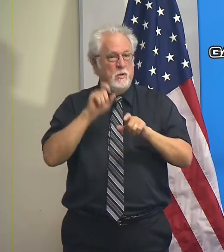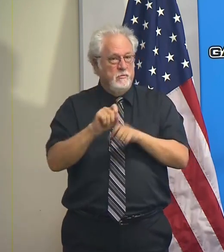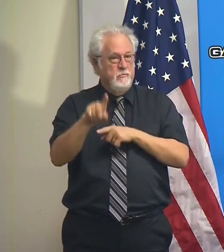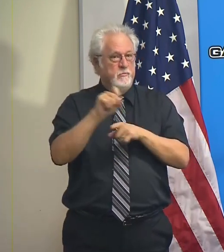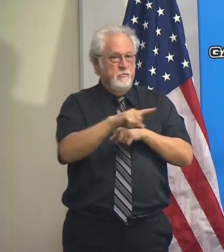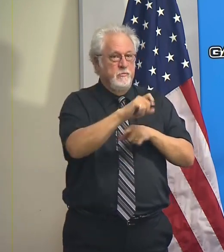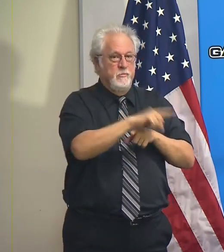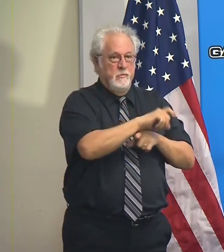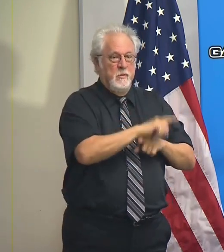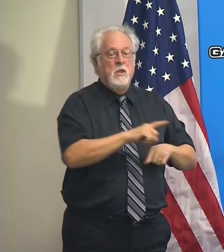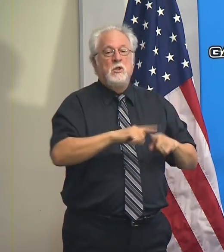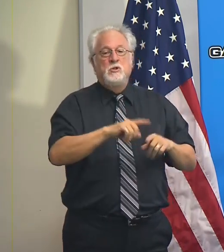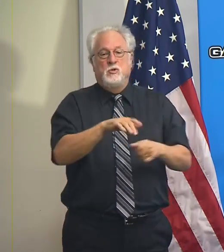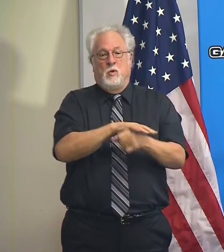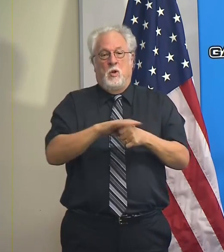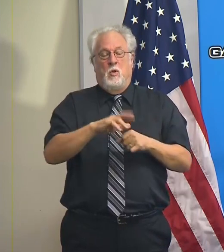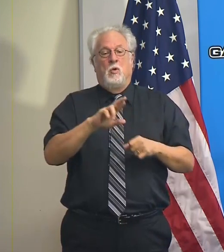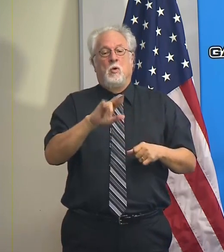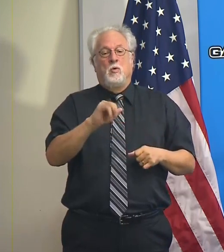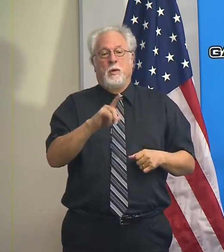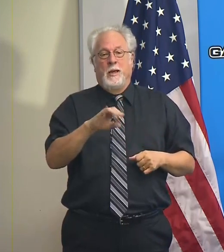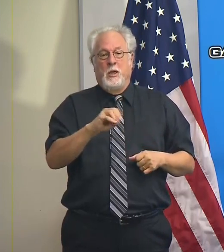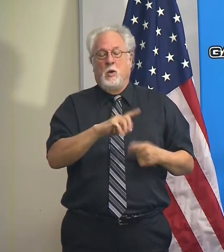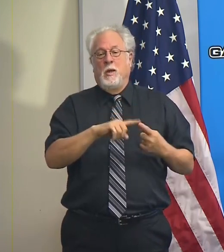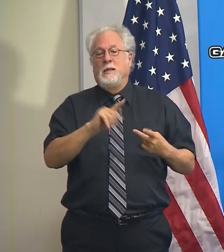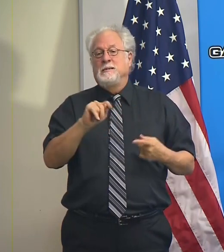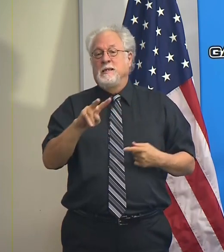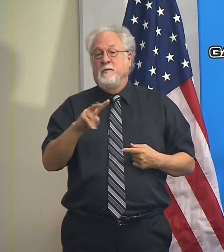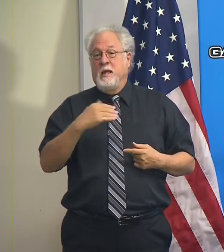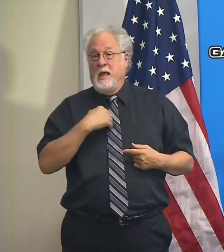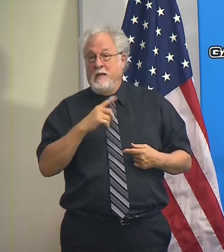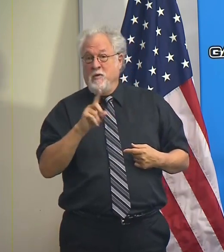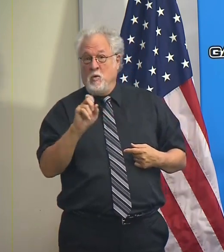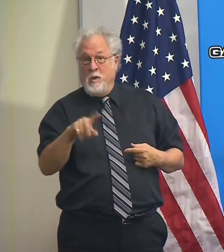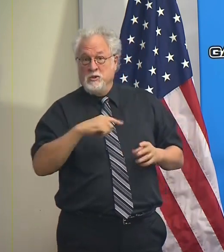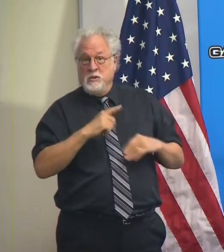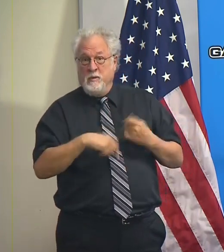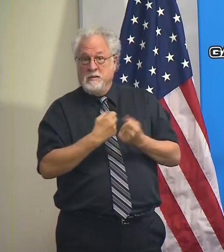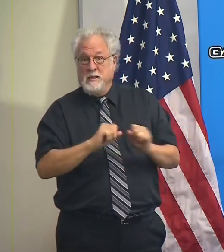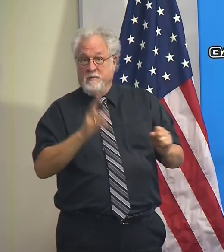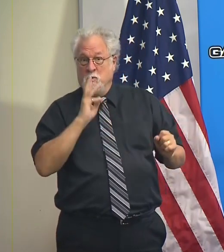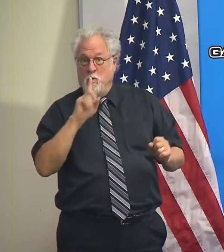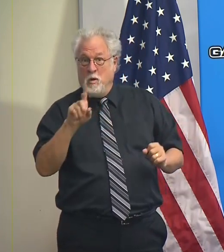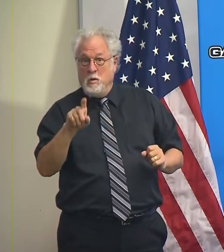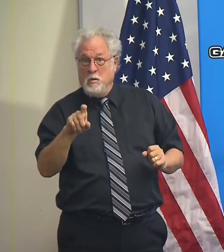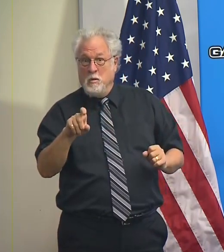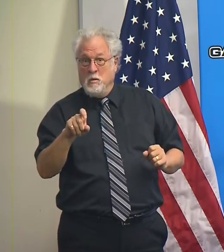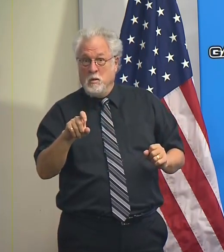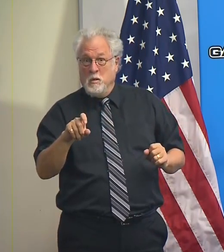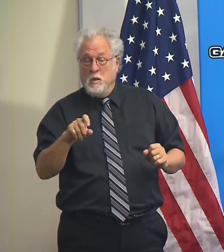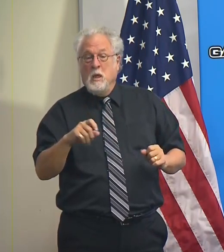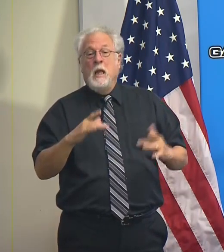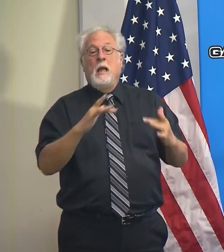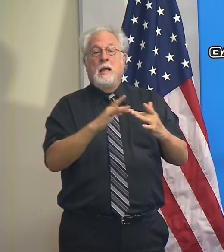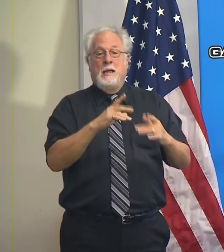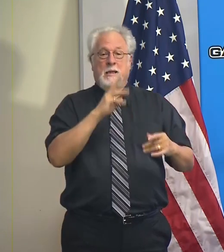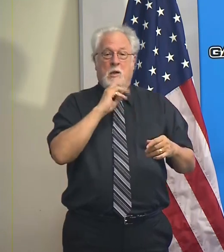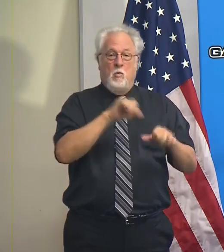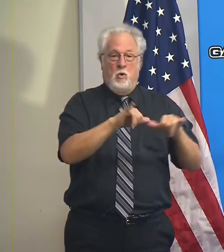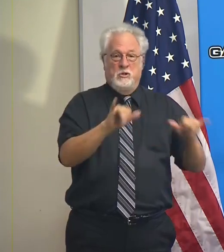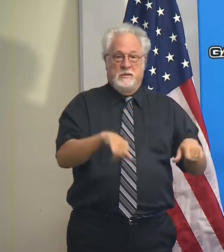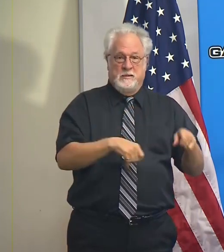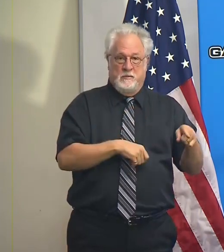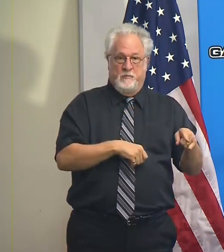through local radio and TV broadcasts. If you have questions about the safety of your water, contact your water